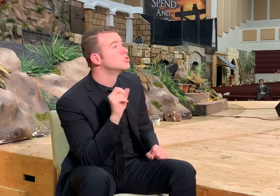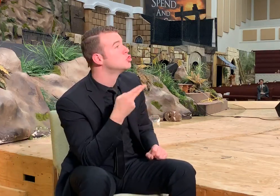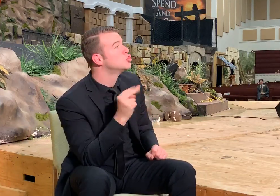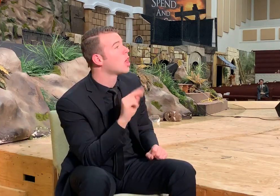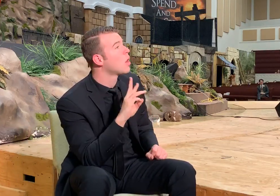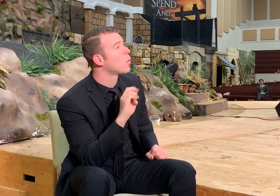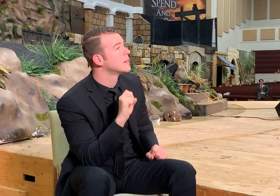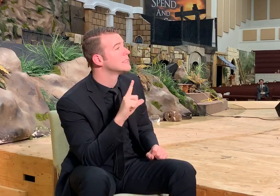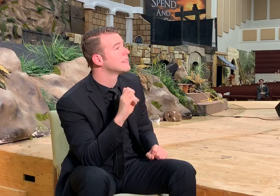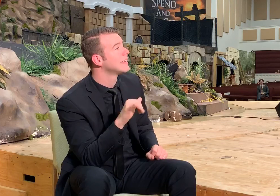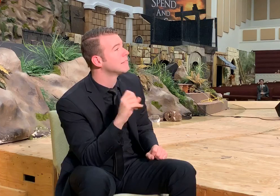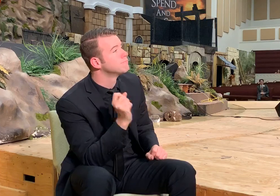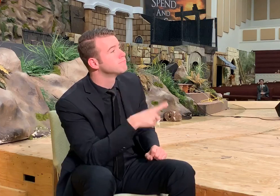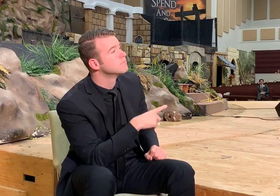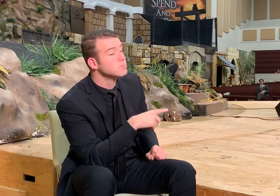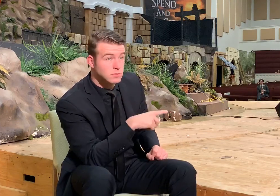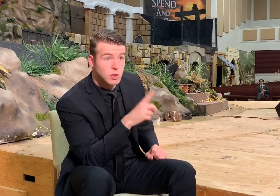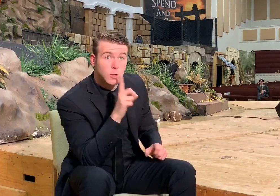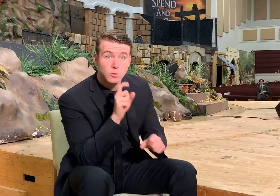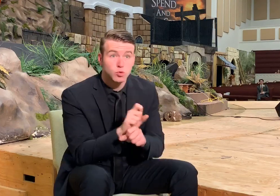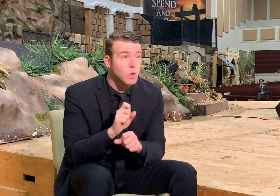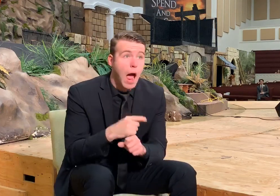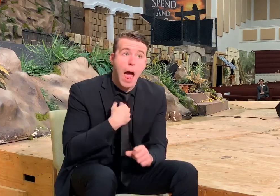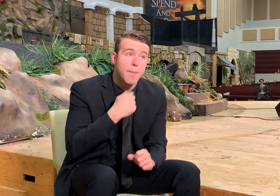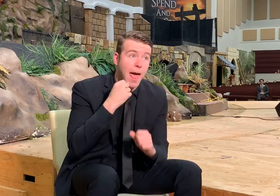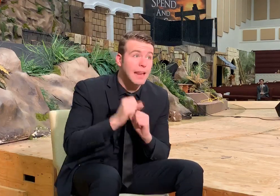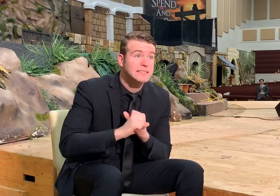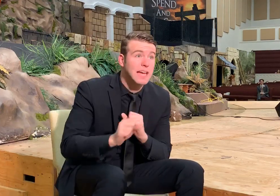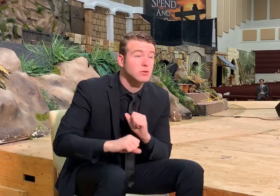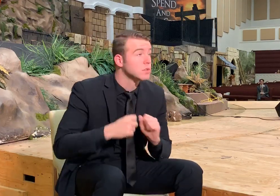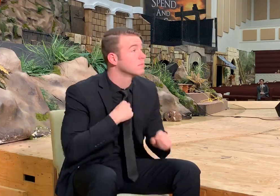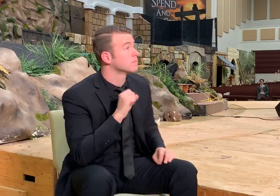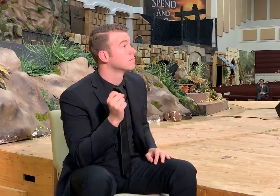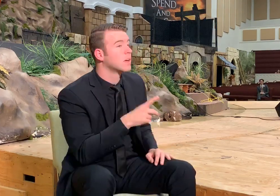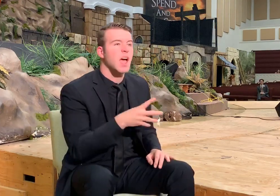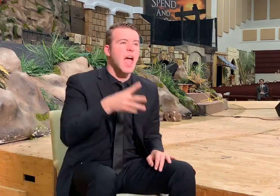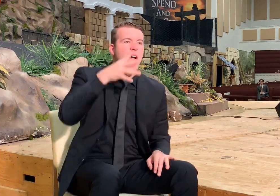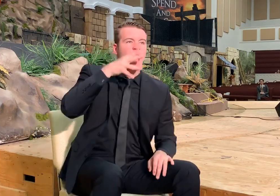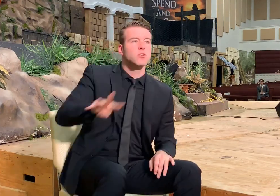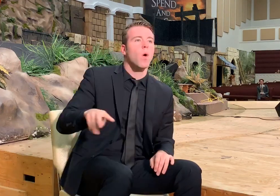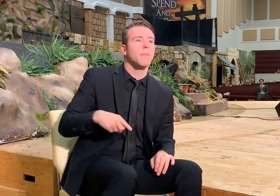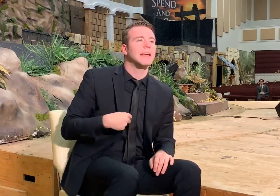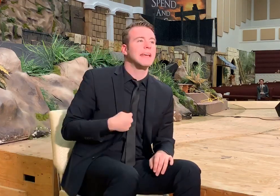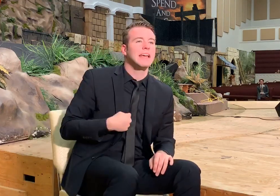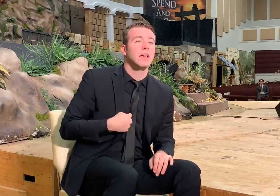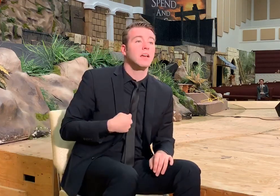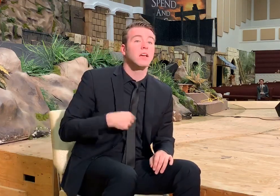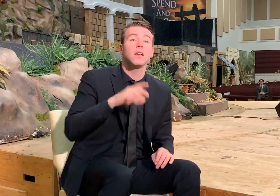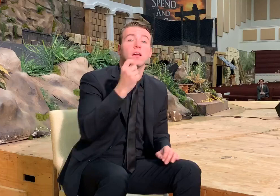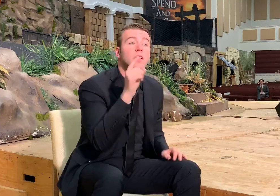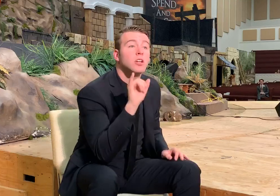Wesley? And this is true. This is not exaggeration. He ignored me. John Wesley is the greatest